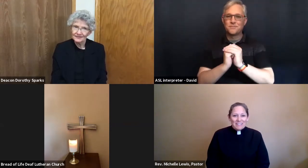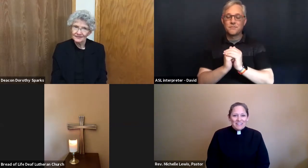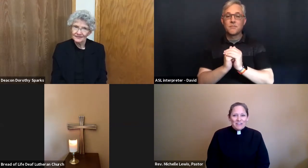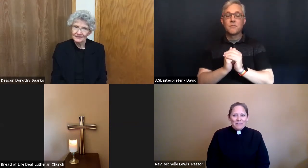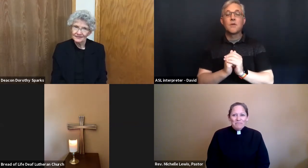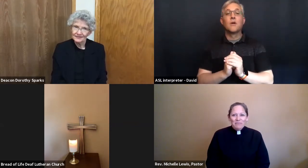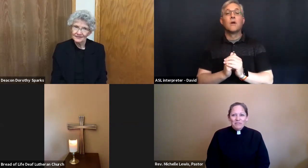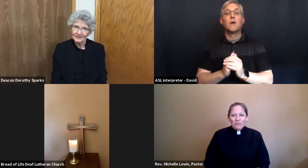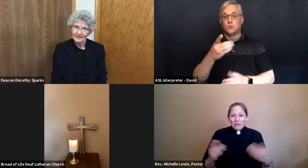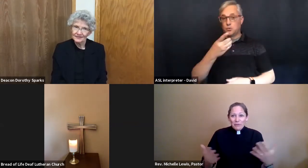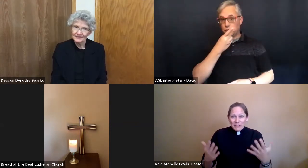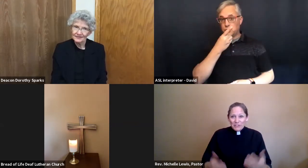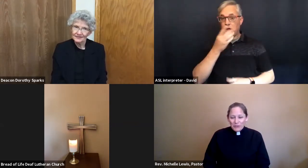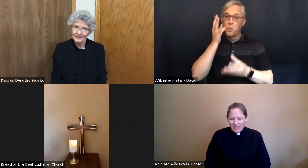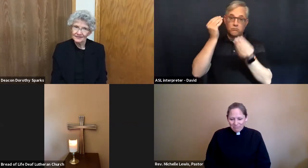for everyone to join in.